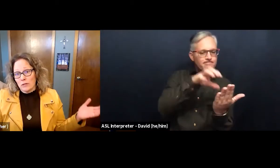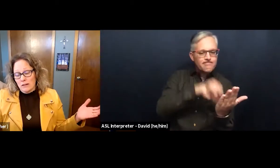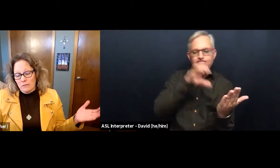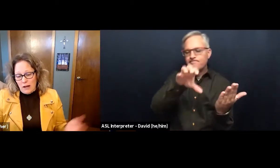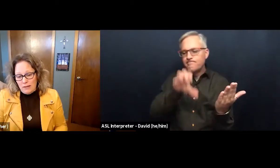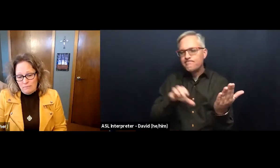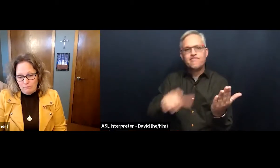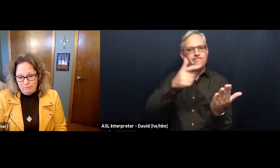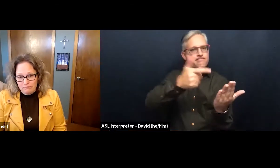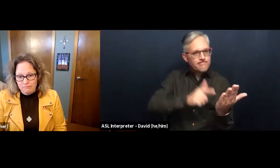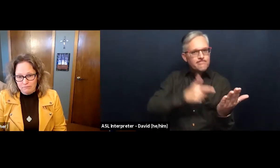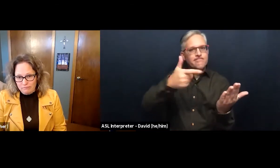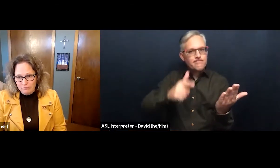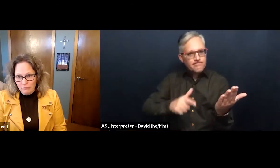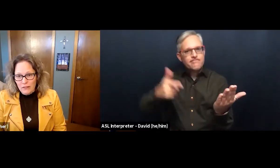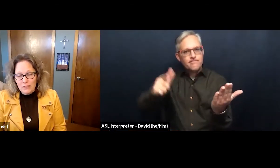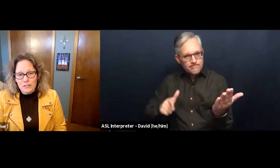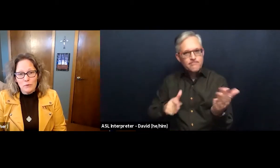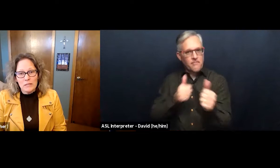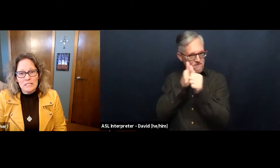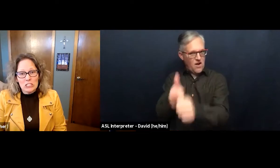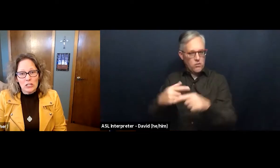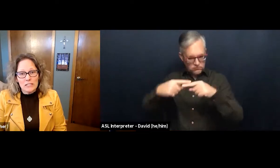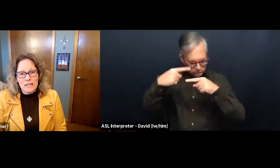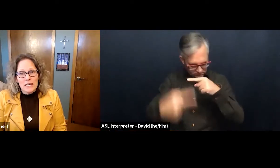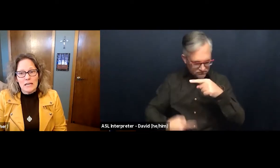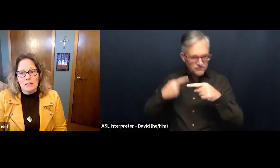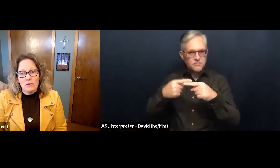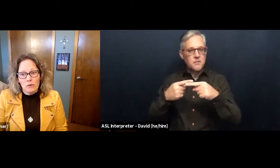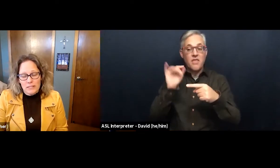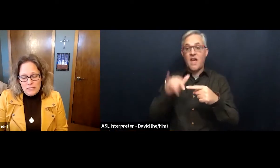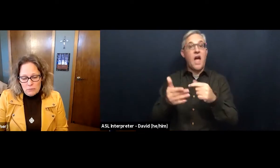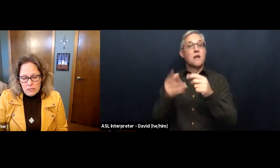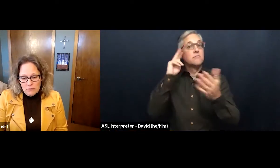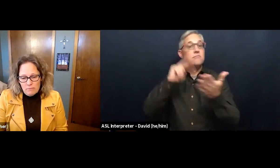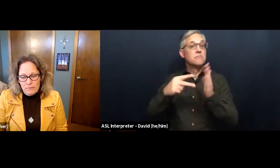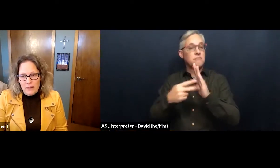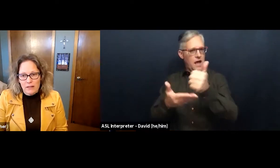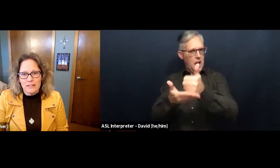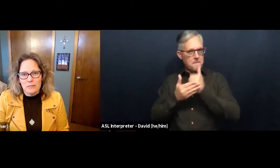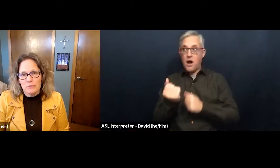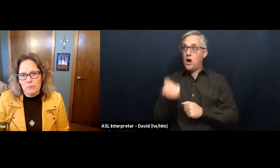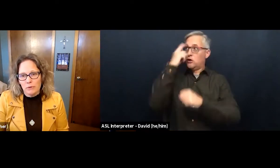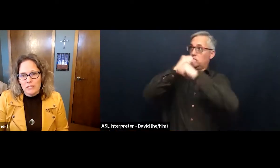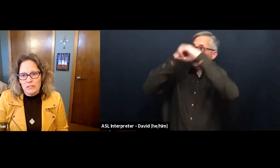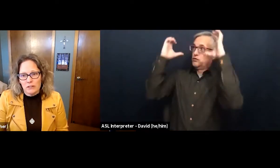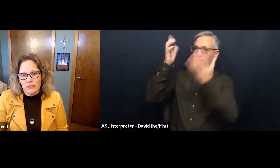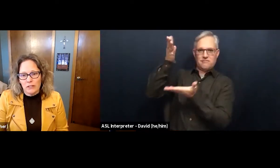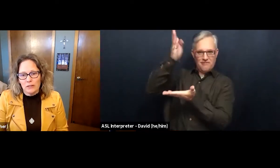of God. And so we start in the Old Testament. And in September, we started with